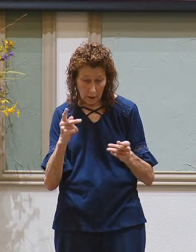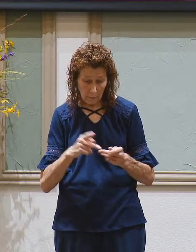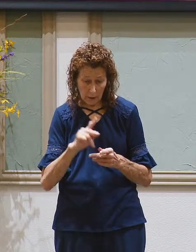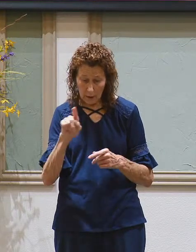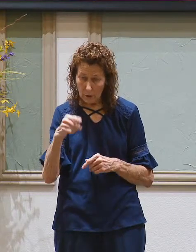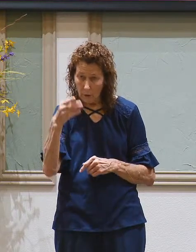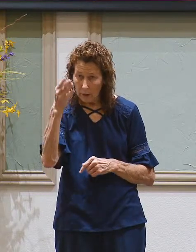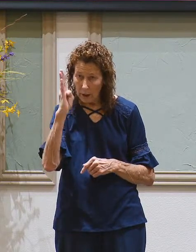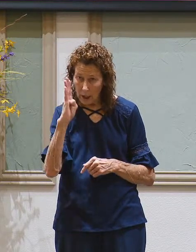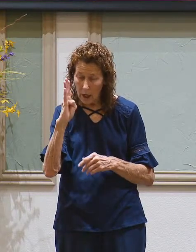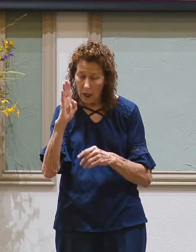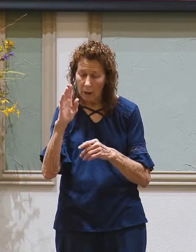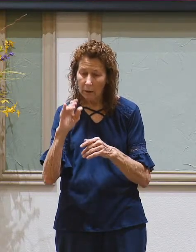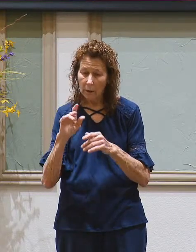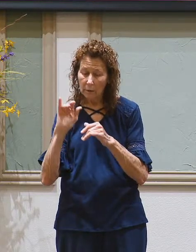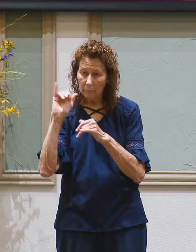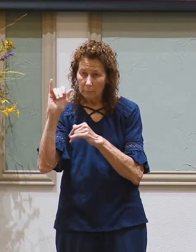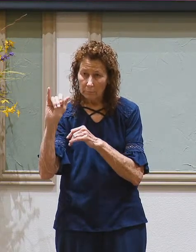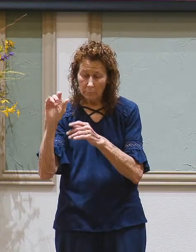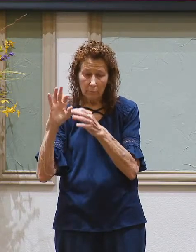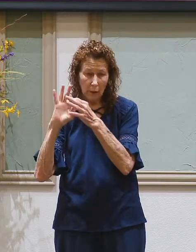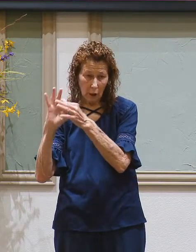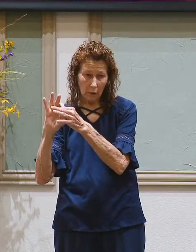God belongs. That's sin.